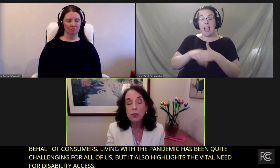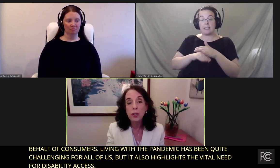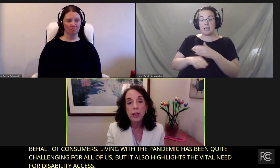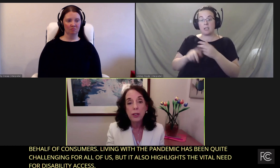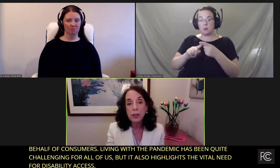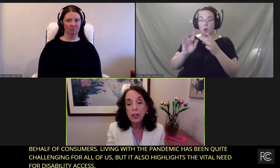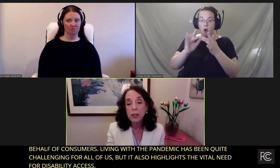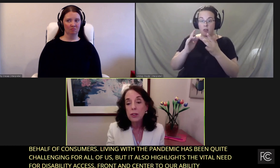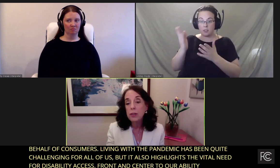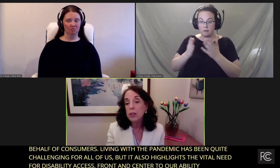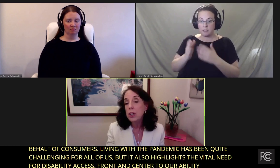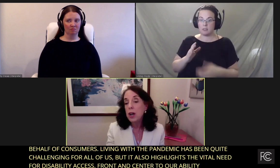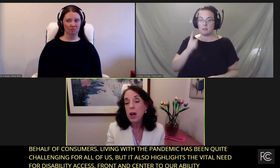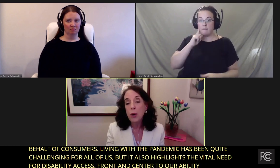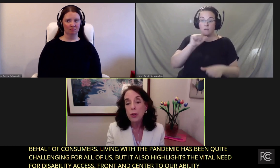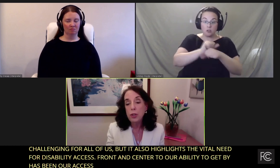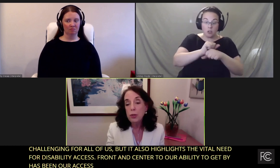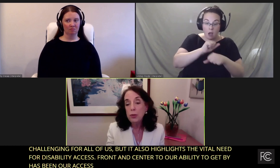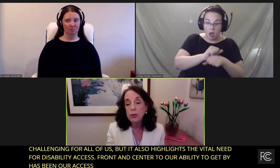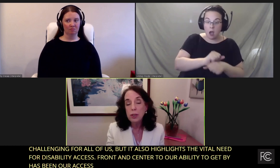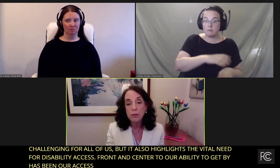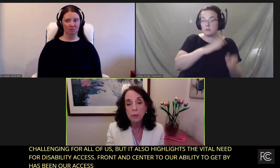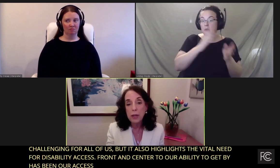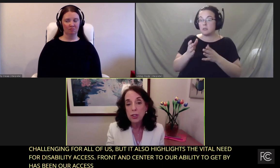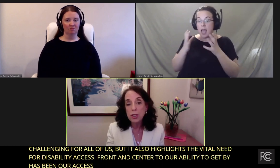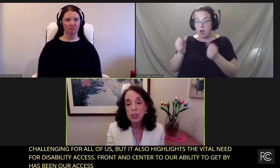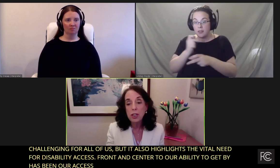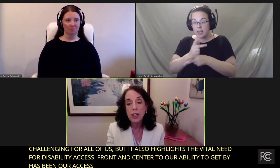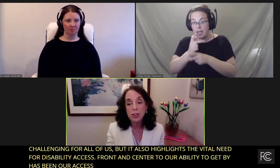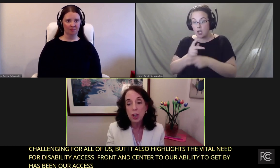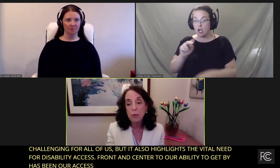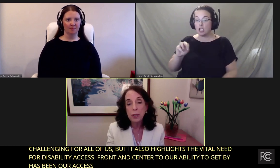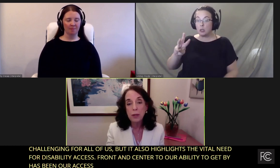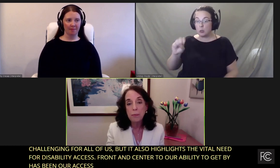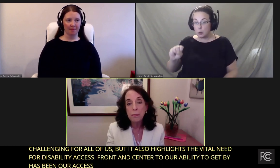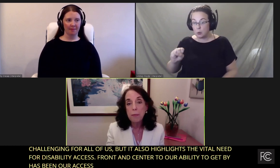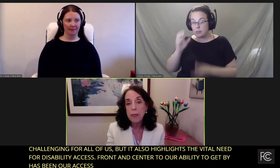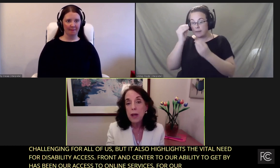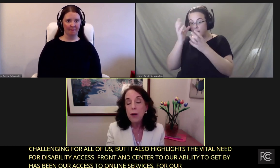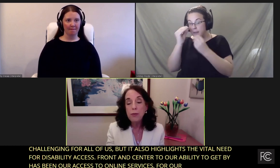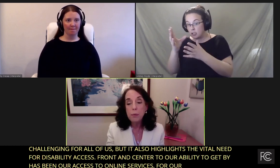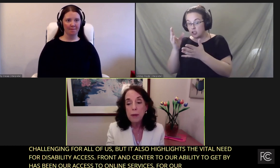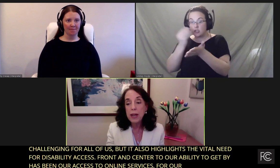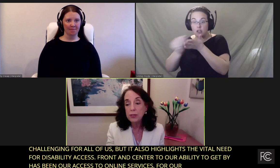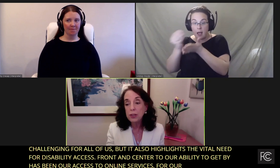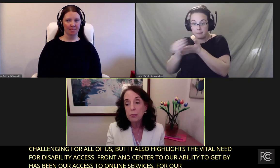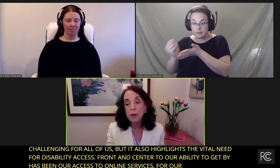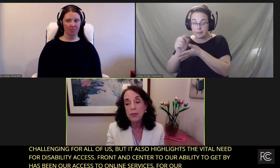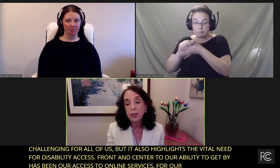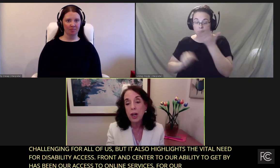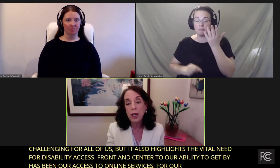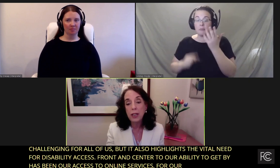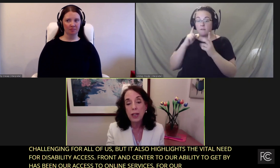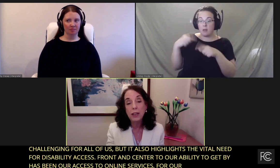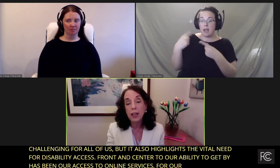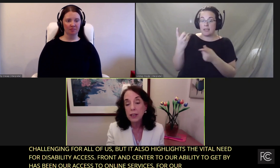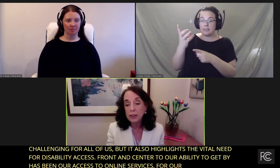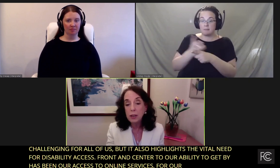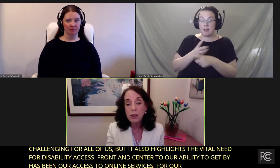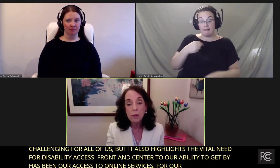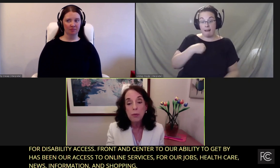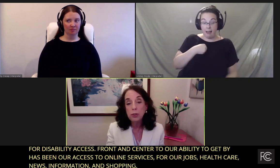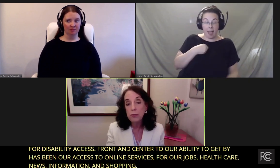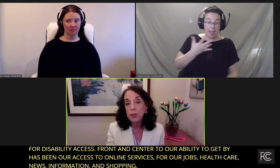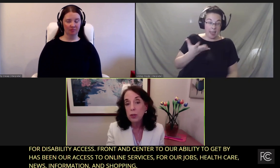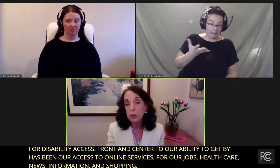jobs, our healthcare, our news, information, and shopping. Over the past six months, I and